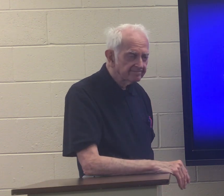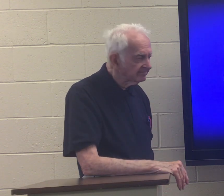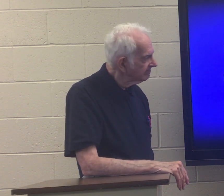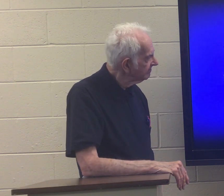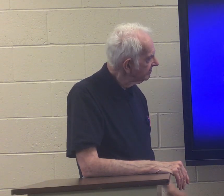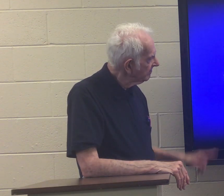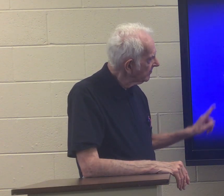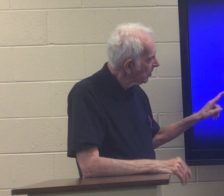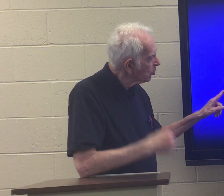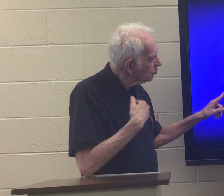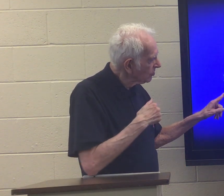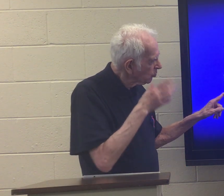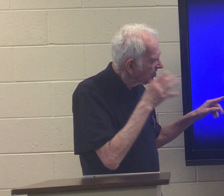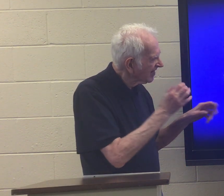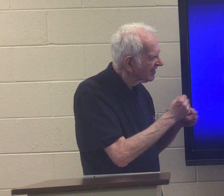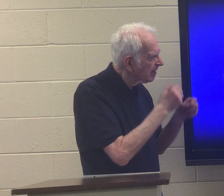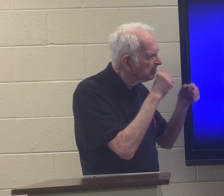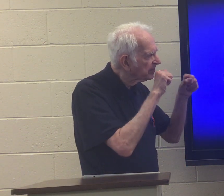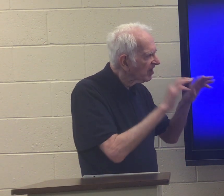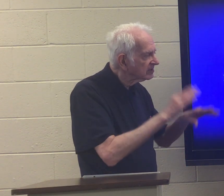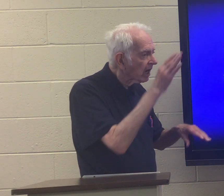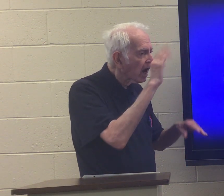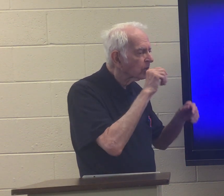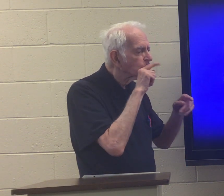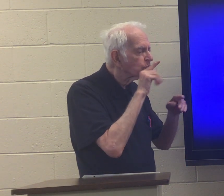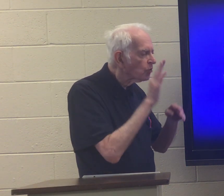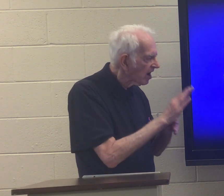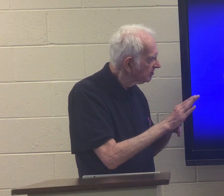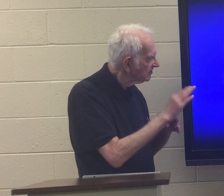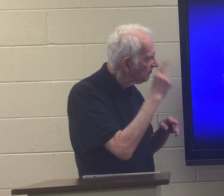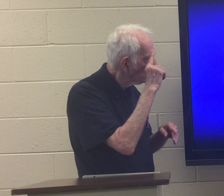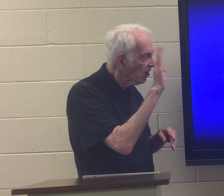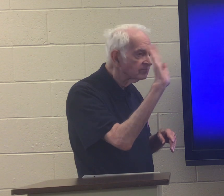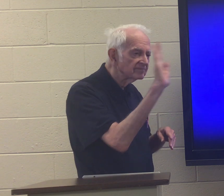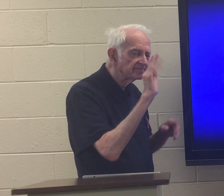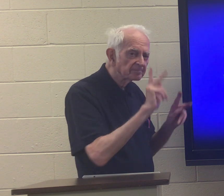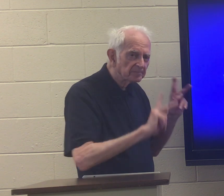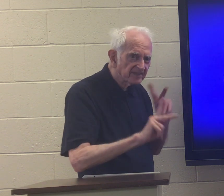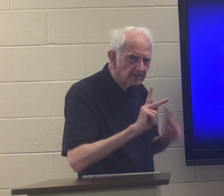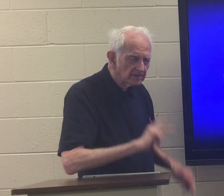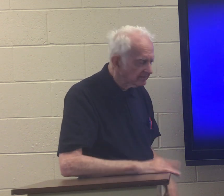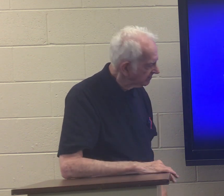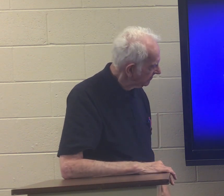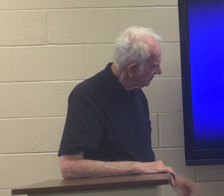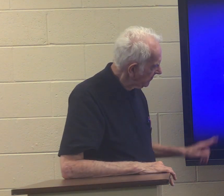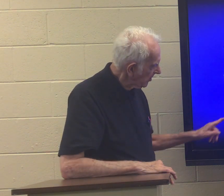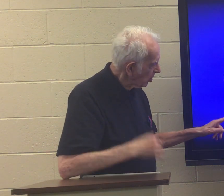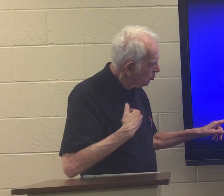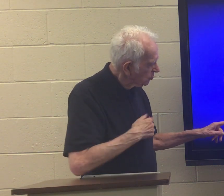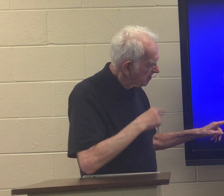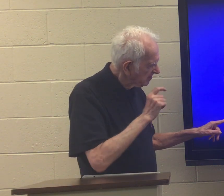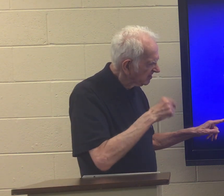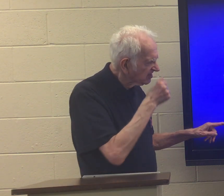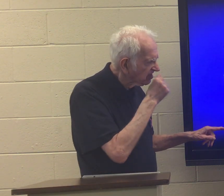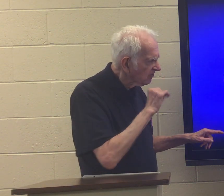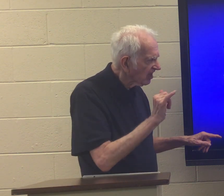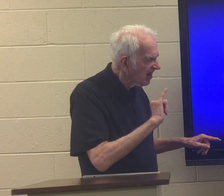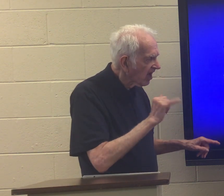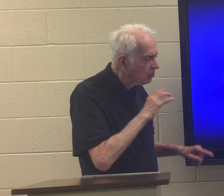that we belong to God two we will get the blessings God promises to his people three we must